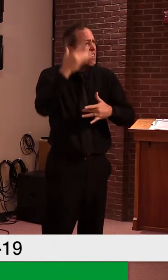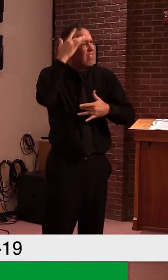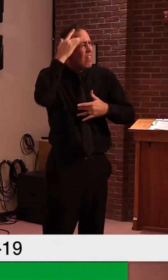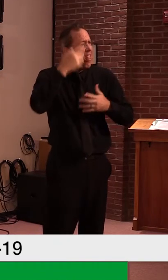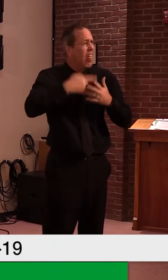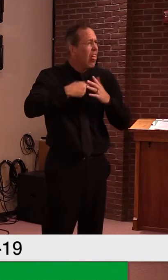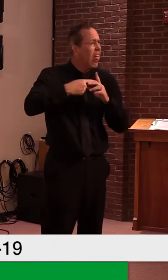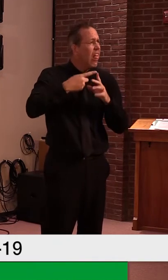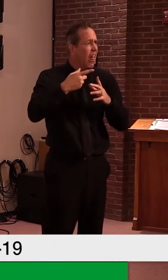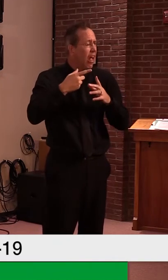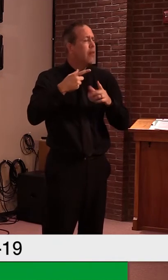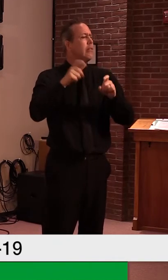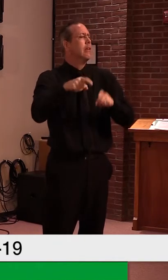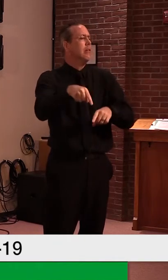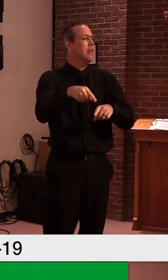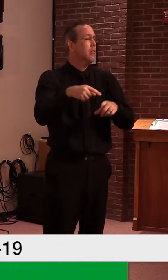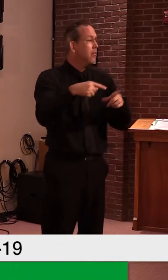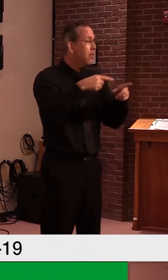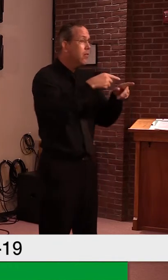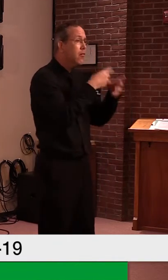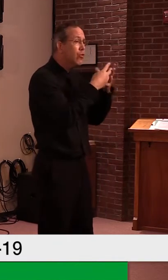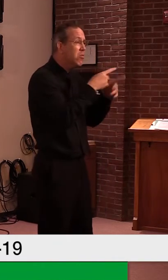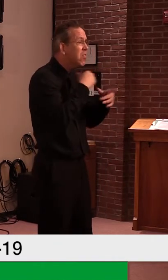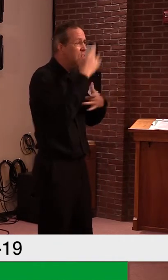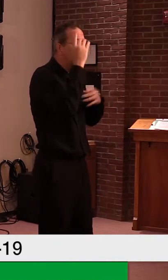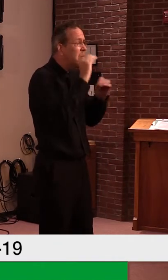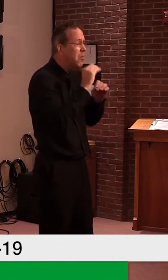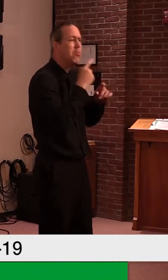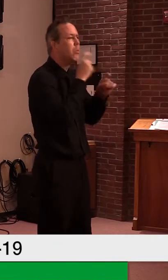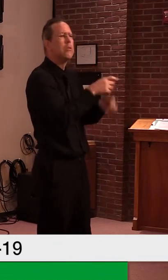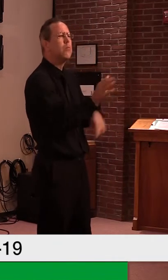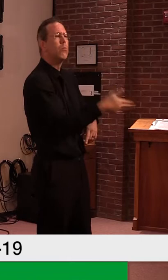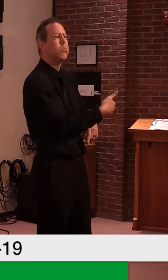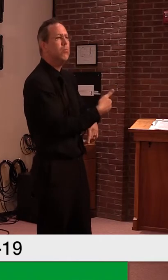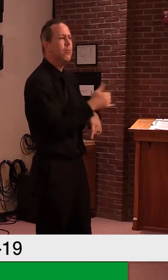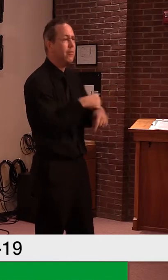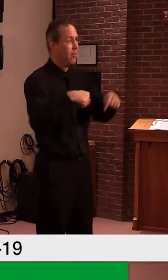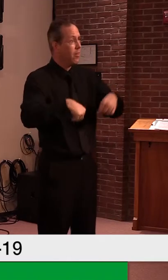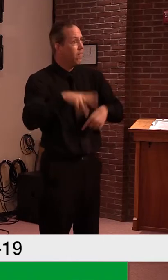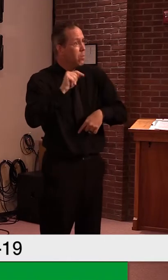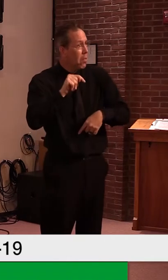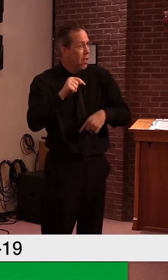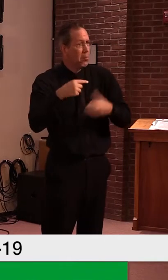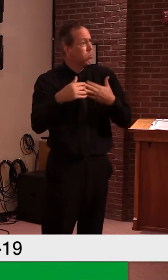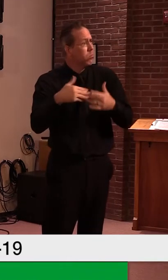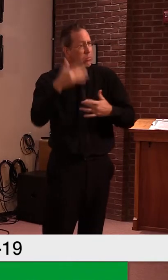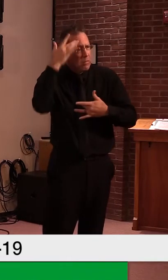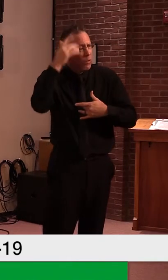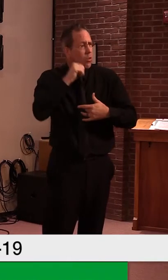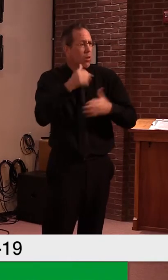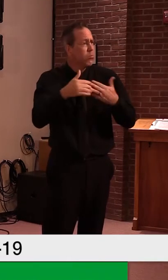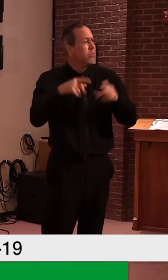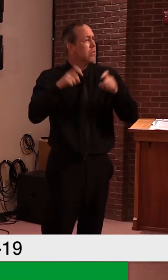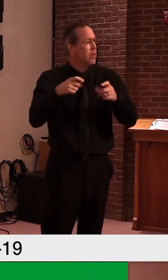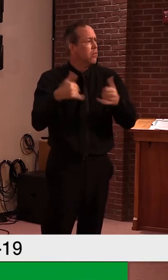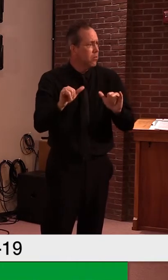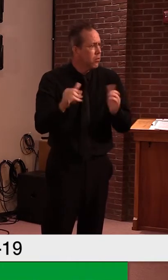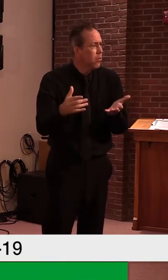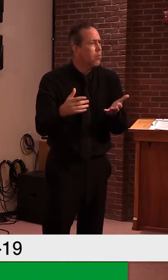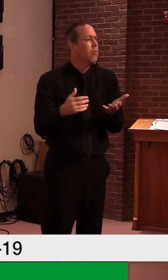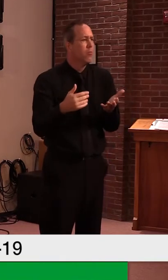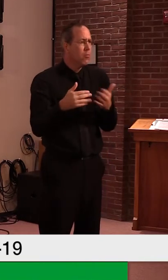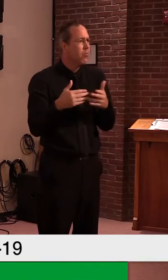Corrections regularly tests all staff and inmates, those with or without symptoms.